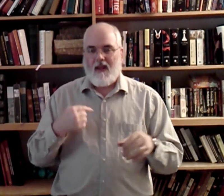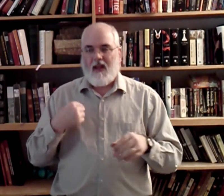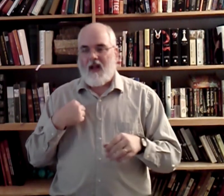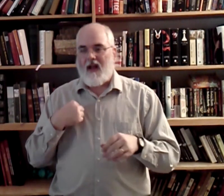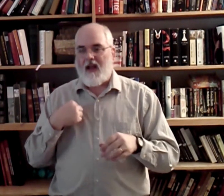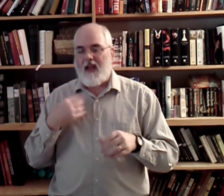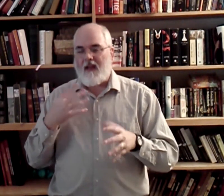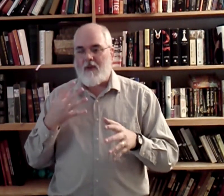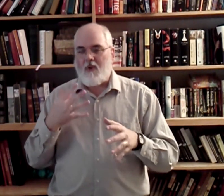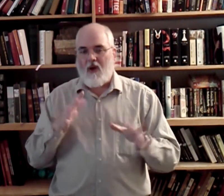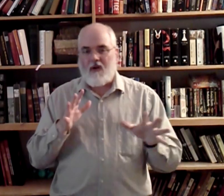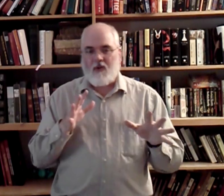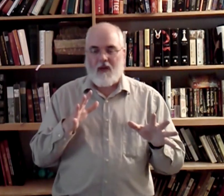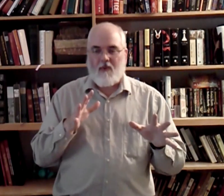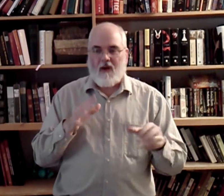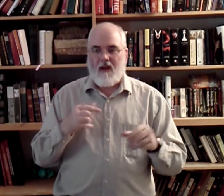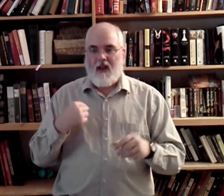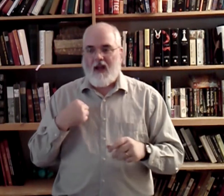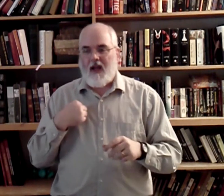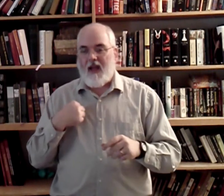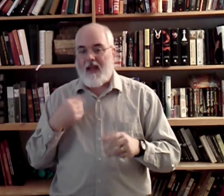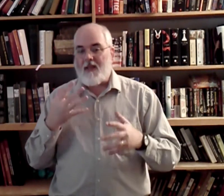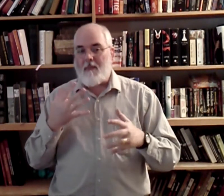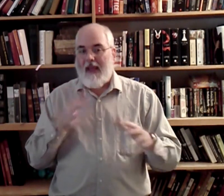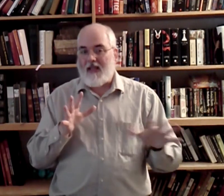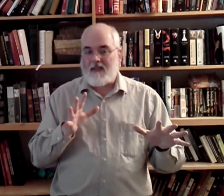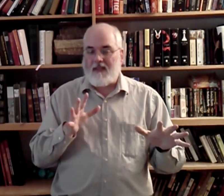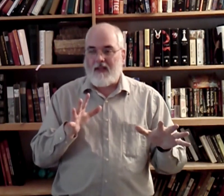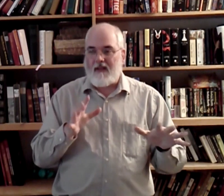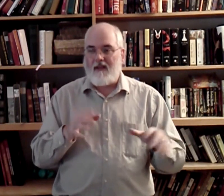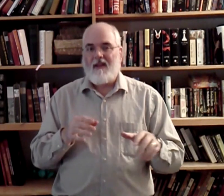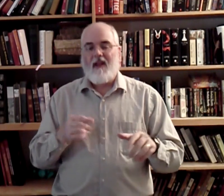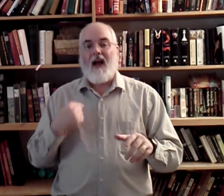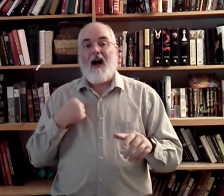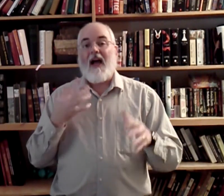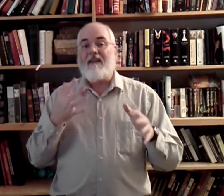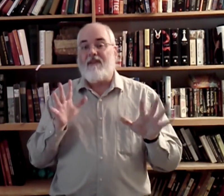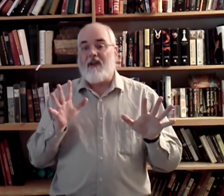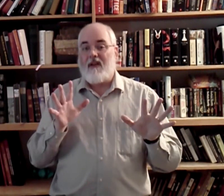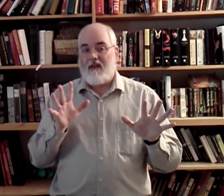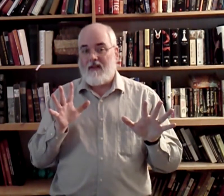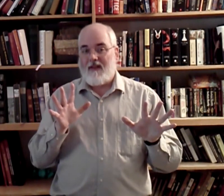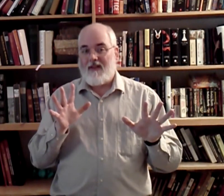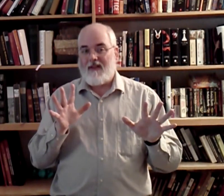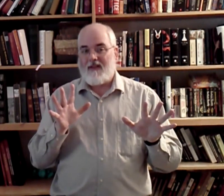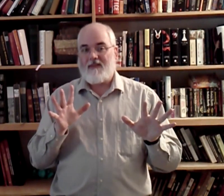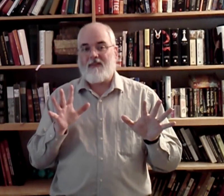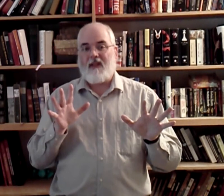I. Am no longer doing any more. I. In the past. Did. I've. Okay?